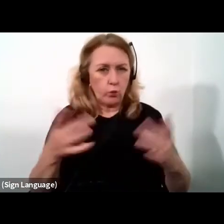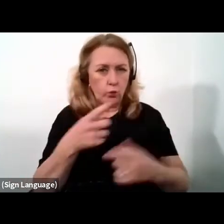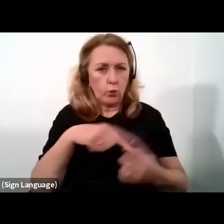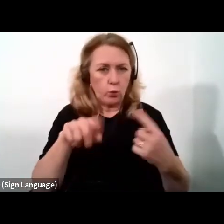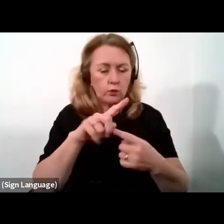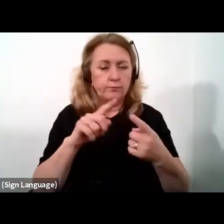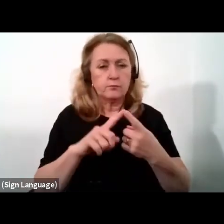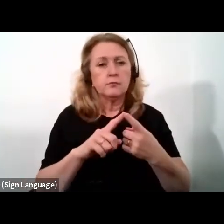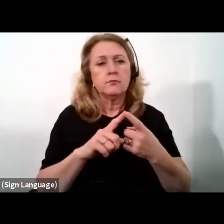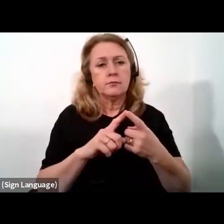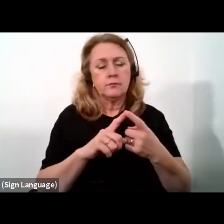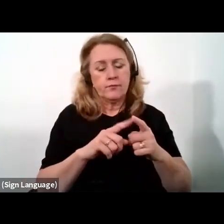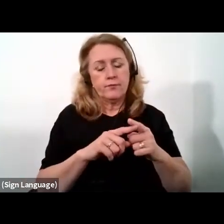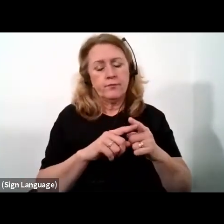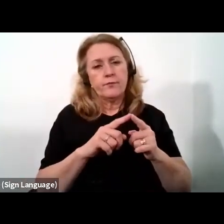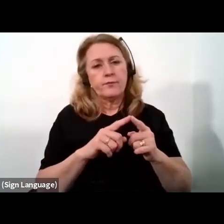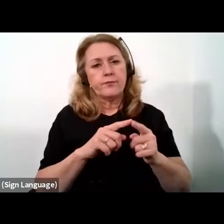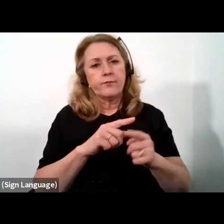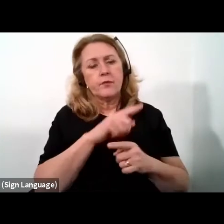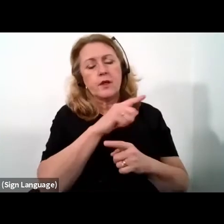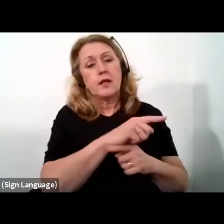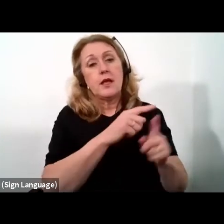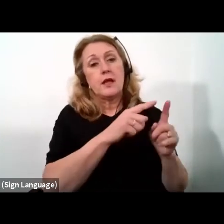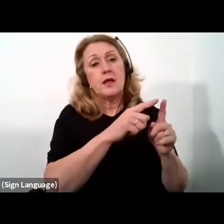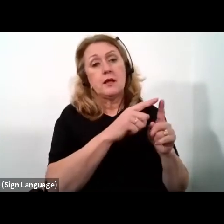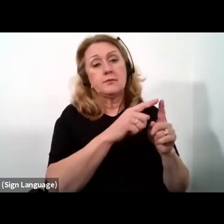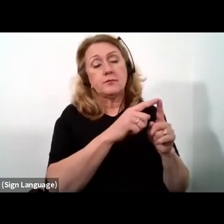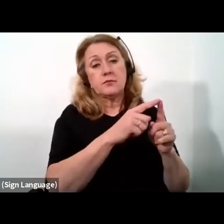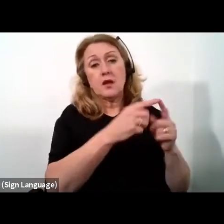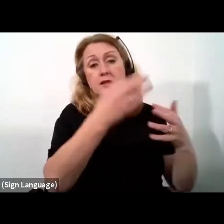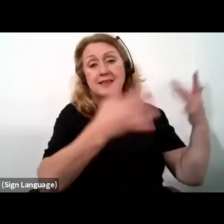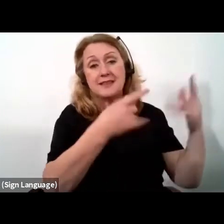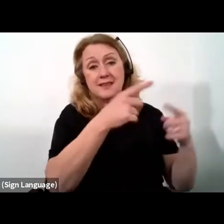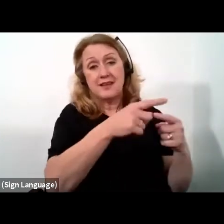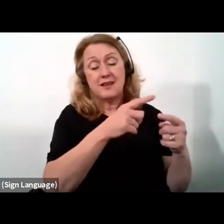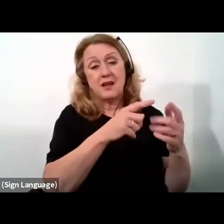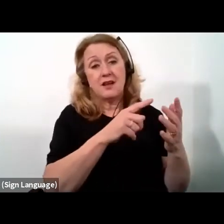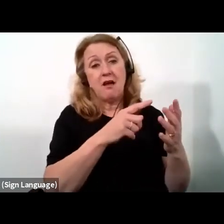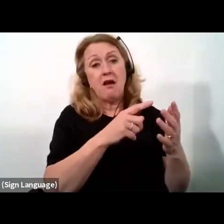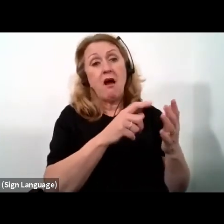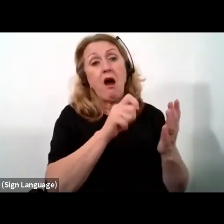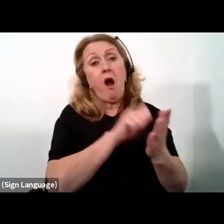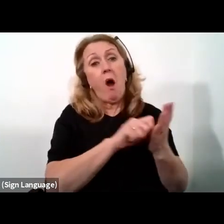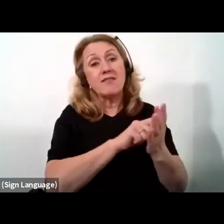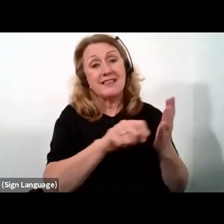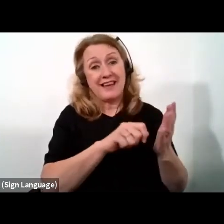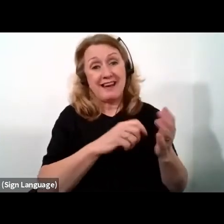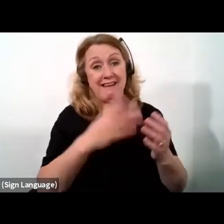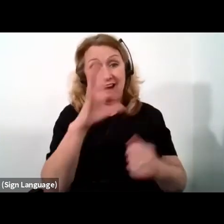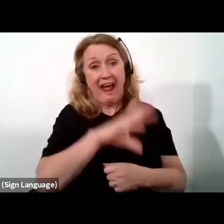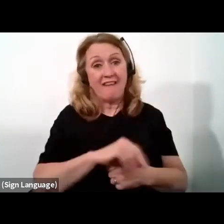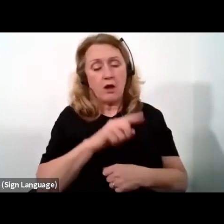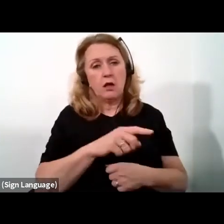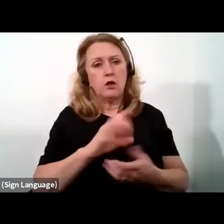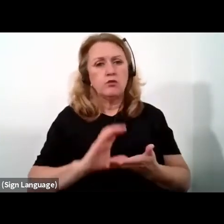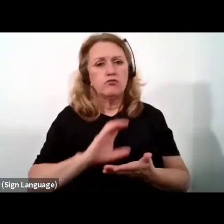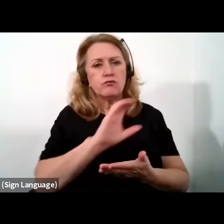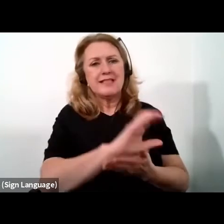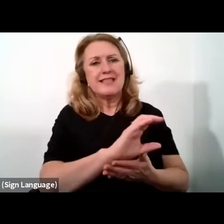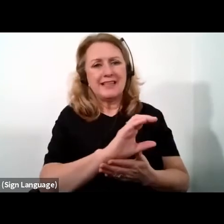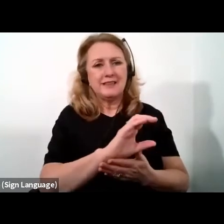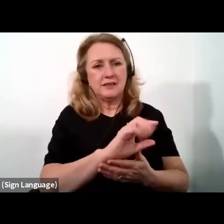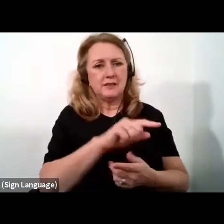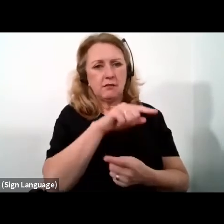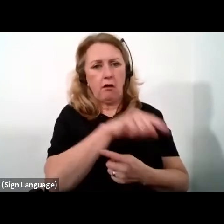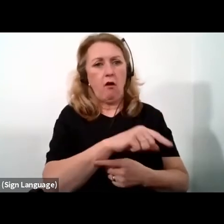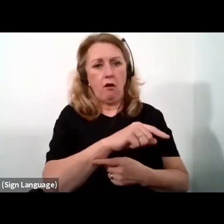to the World Intellectual Property Indicators 2020, officers located in Africa received 0.5% of all patent